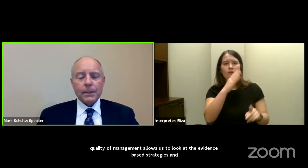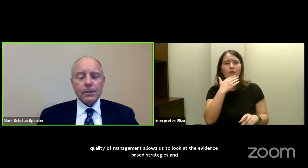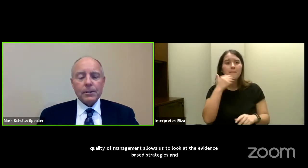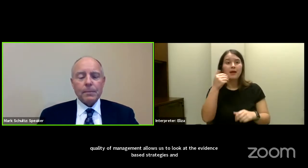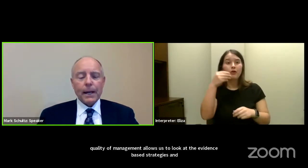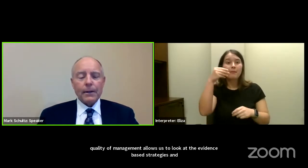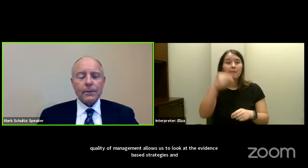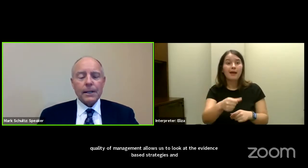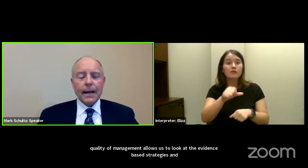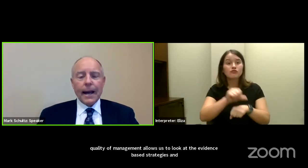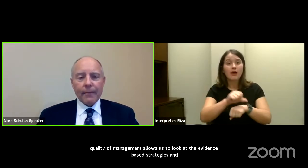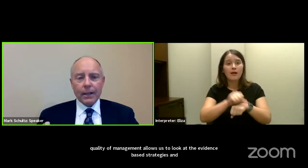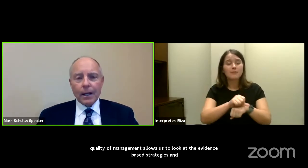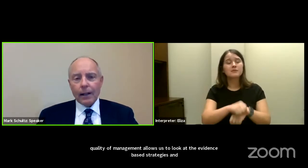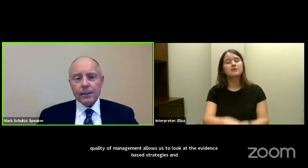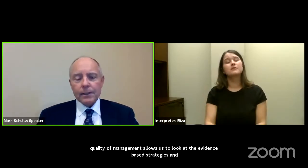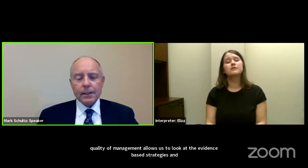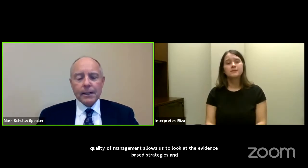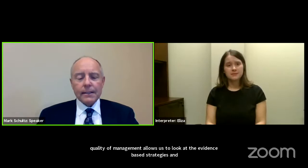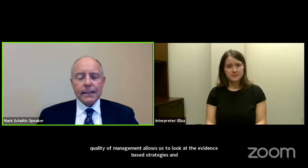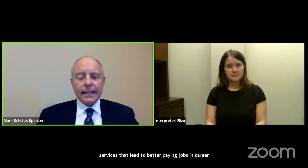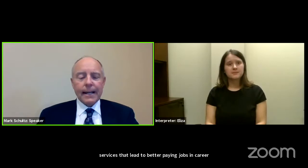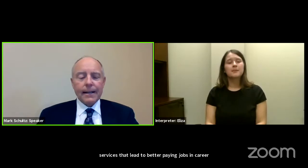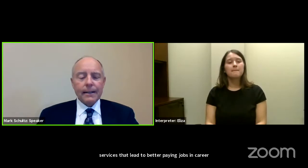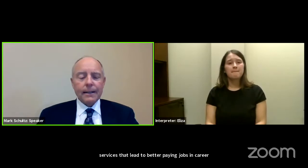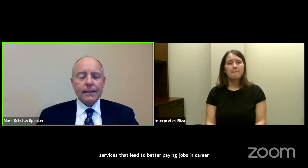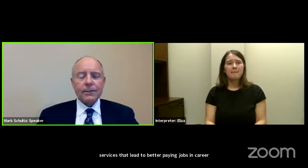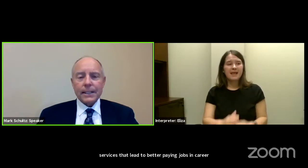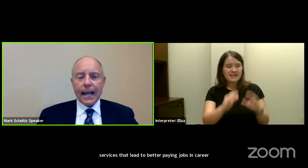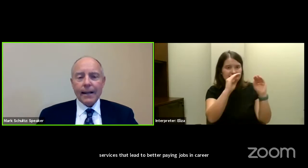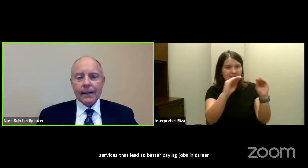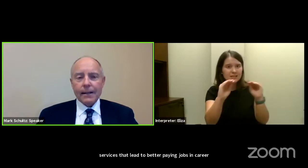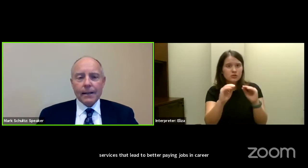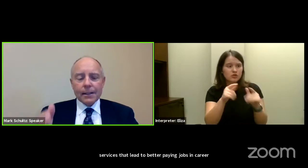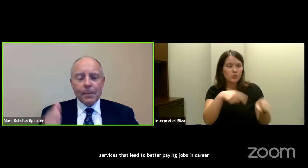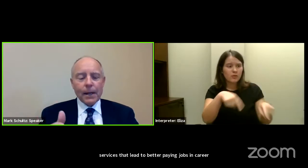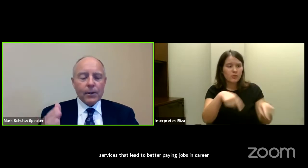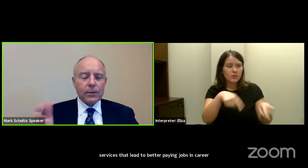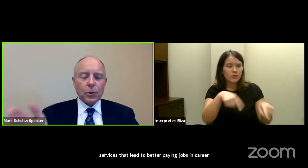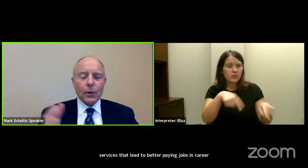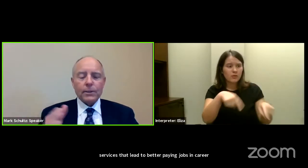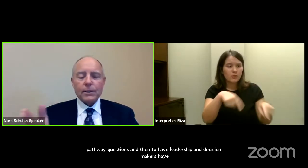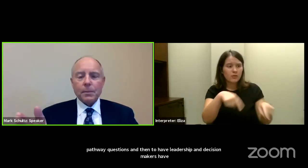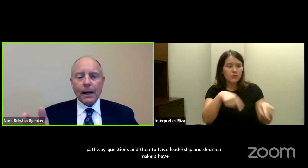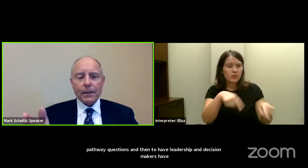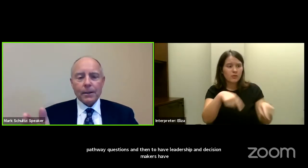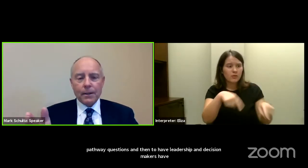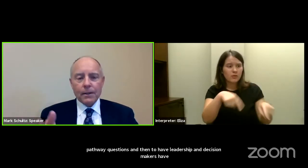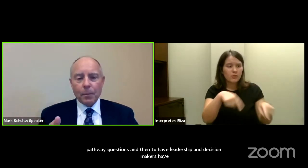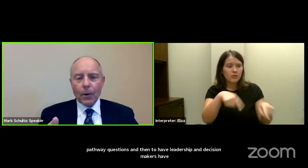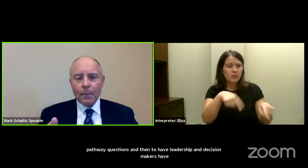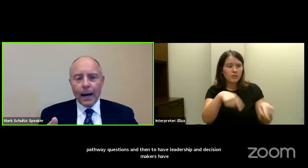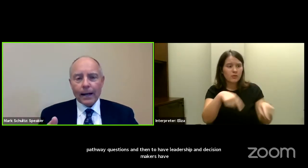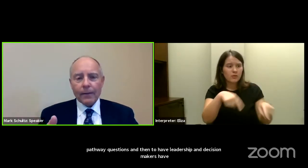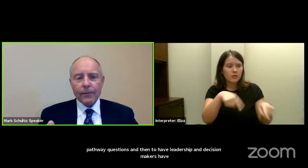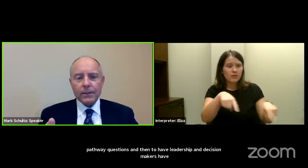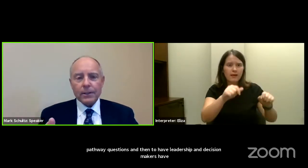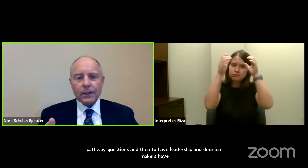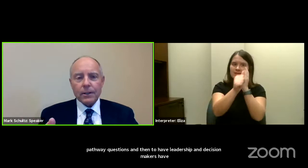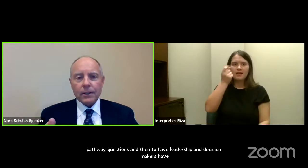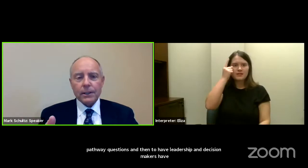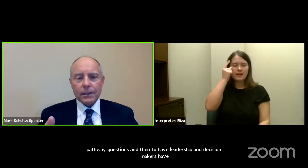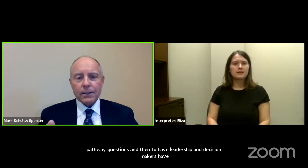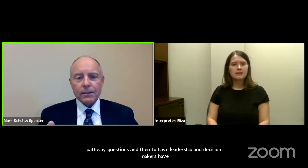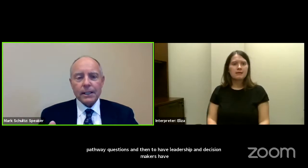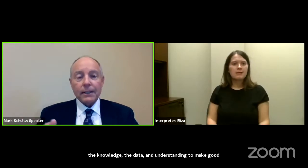have leadership and decision makers have the knowledge, the data, and understanding to make good choices about programmatic and